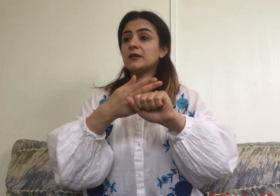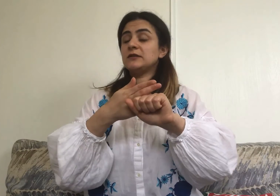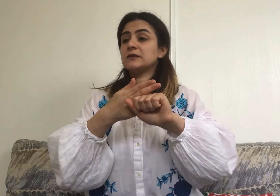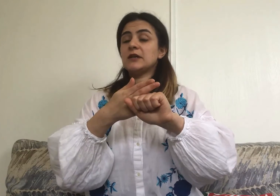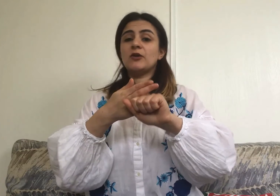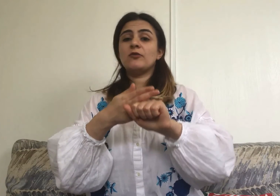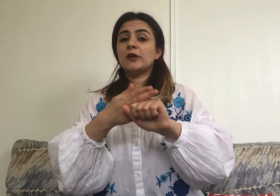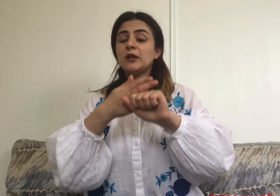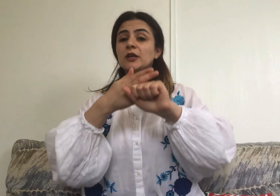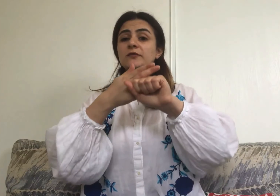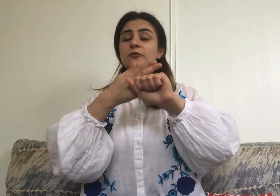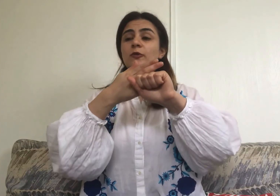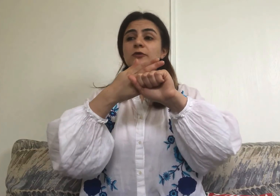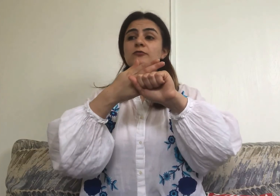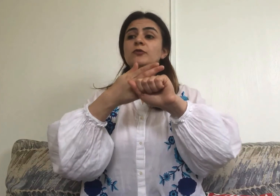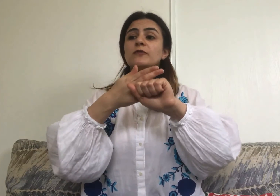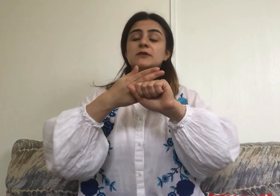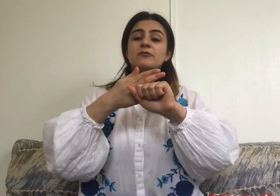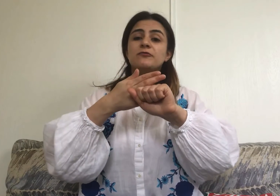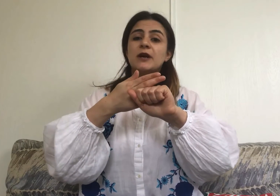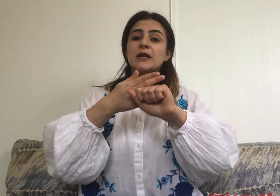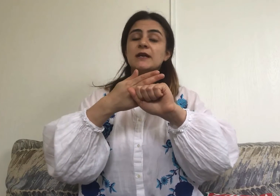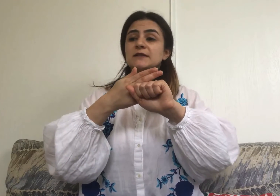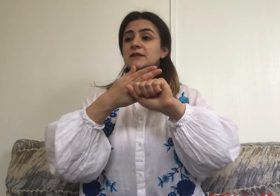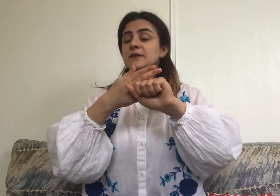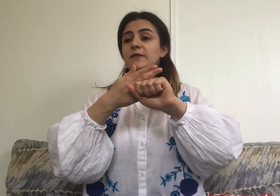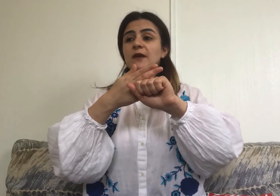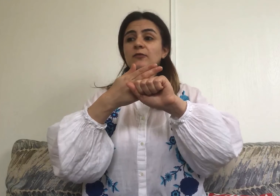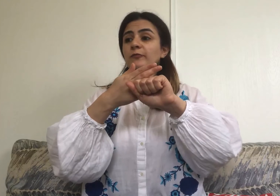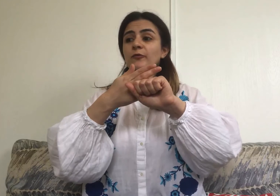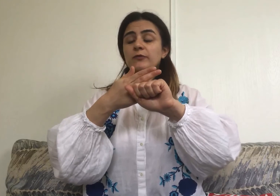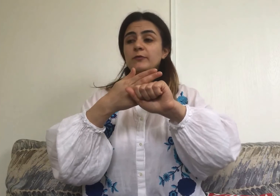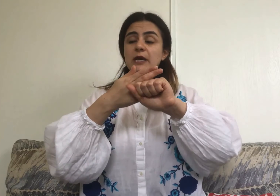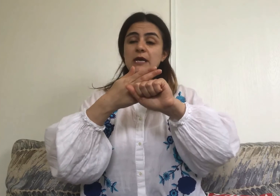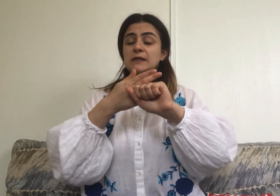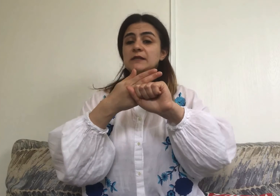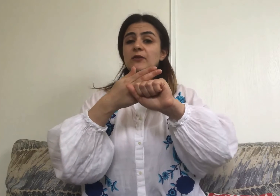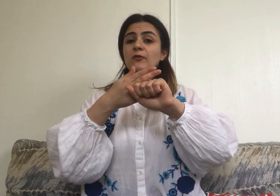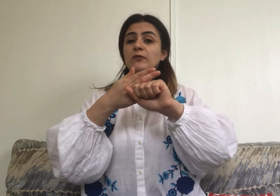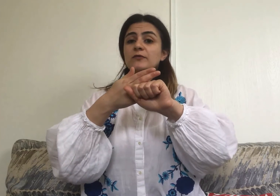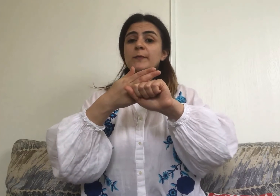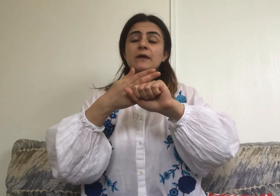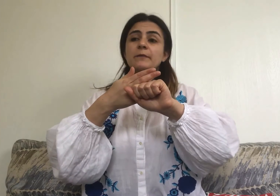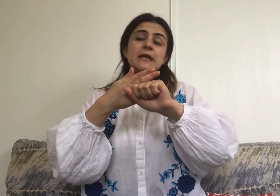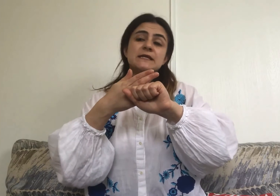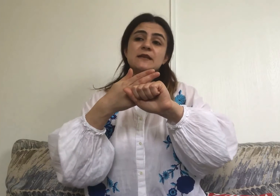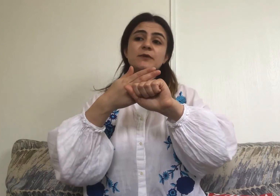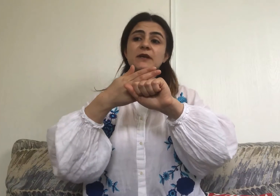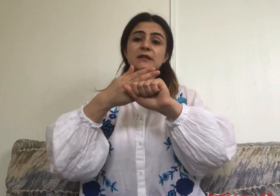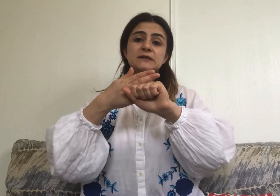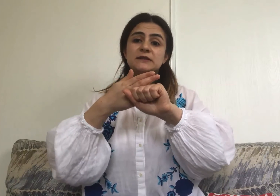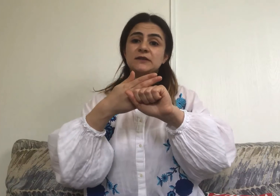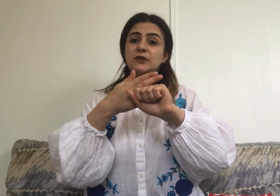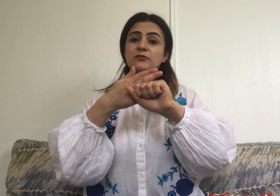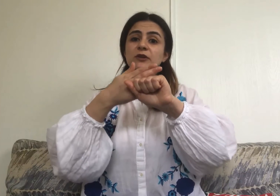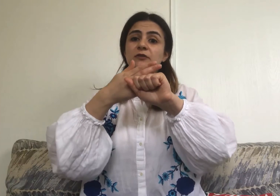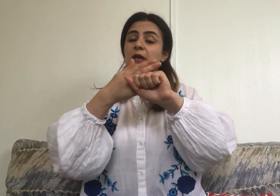McDonald's. know that a lot of you went to movies on Fridays. It's something over the weekend. And all those plans have been canceled and you cannot